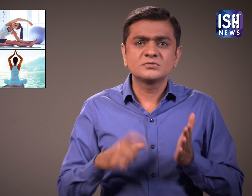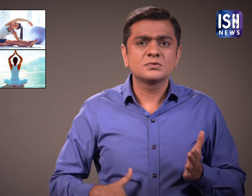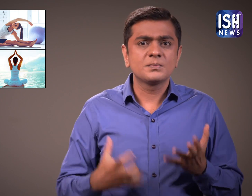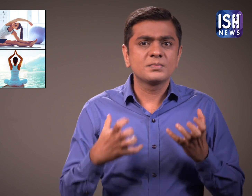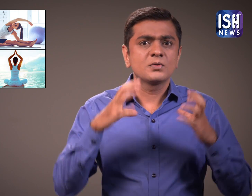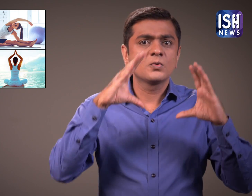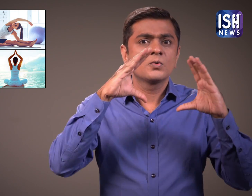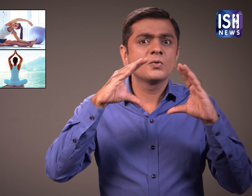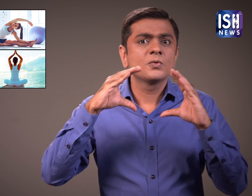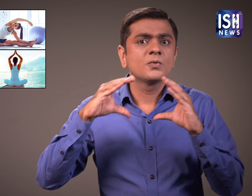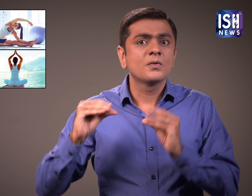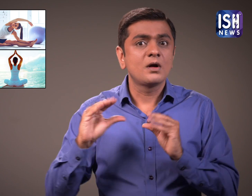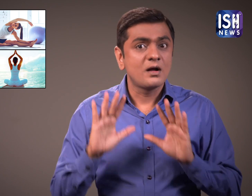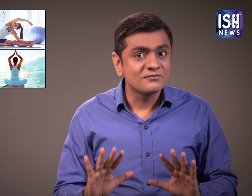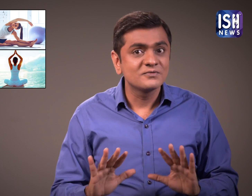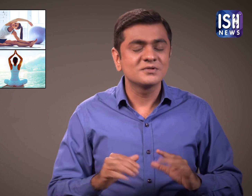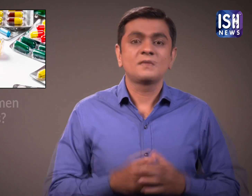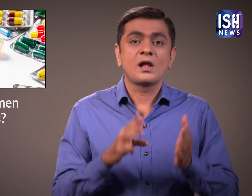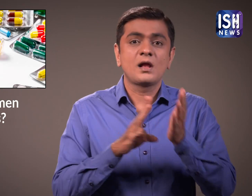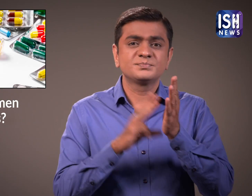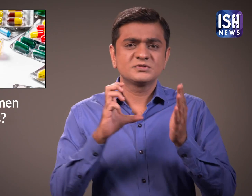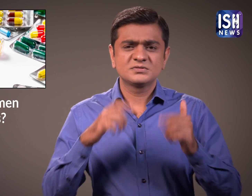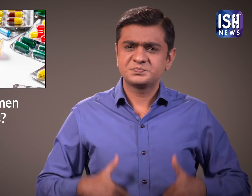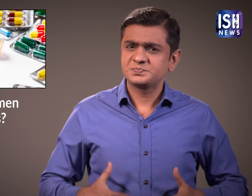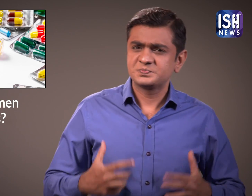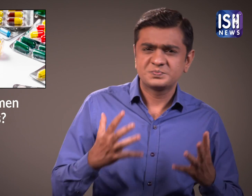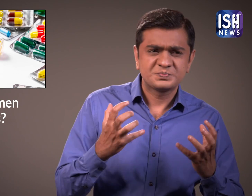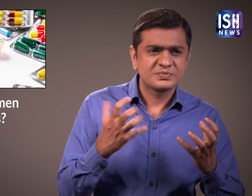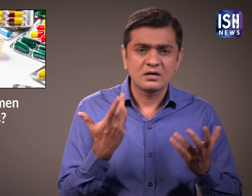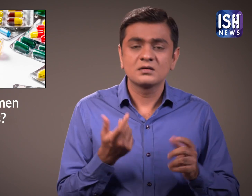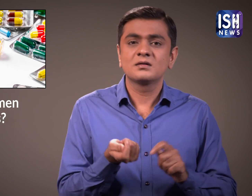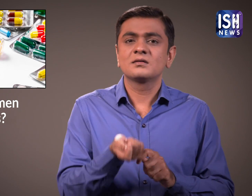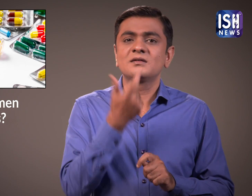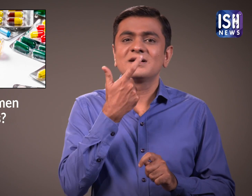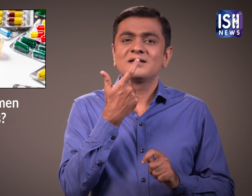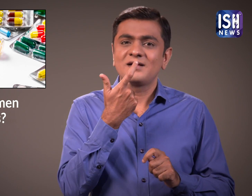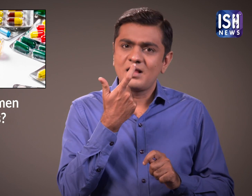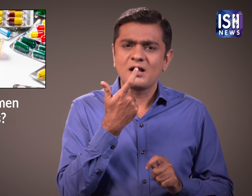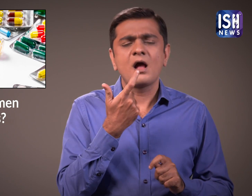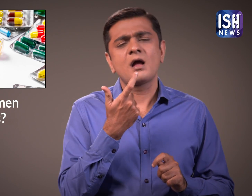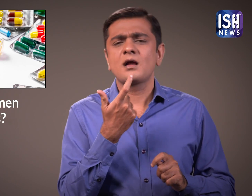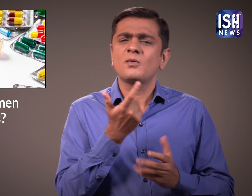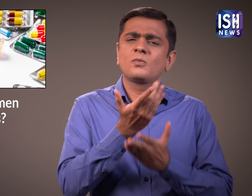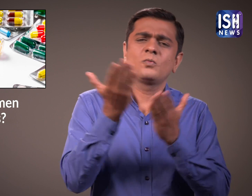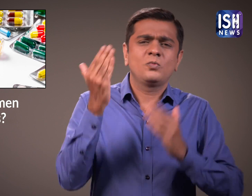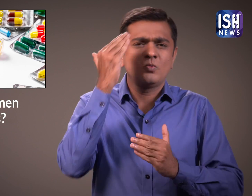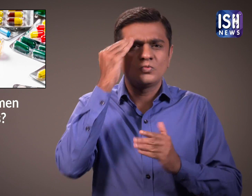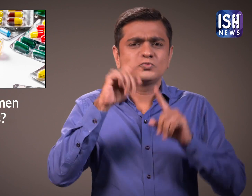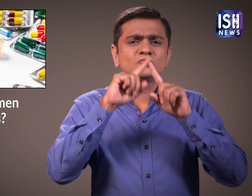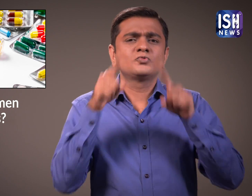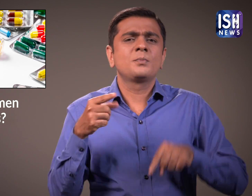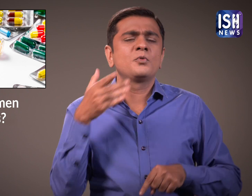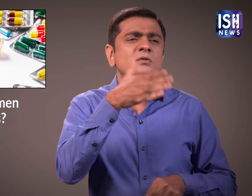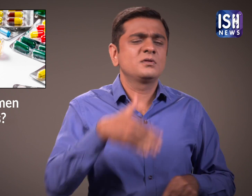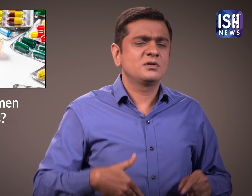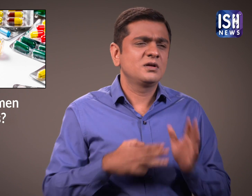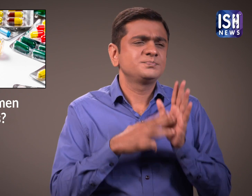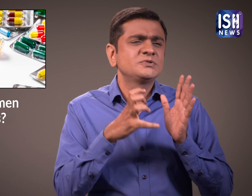help decrease the intensity of menstrual pain. Over-the-counter painkillers are another effective way to get relief.